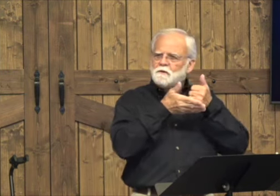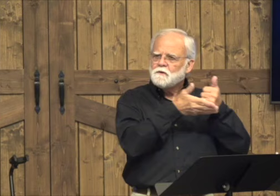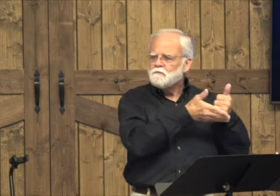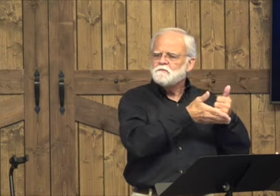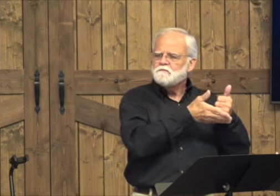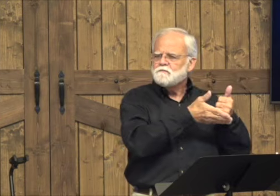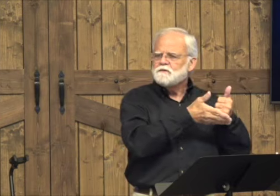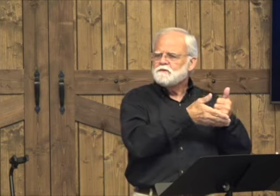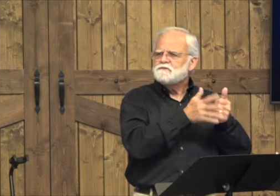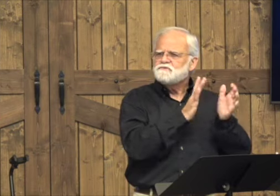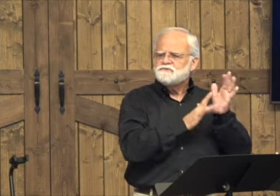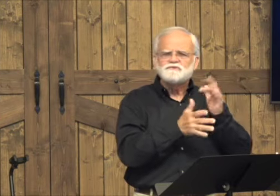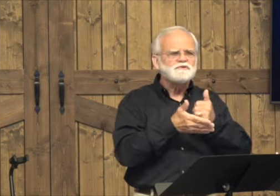that Jesus could help her.